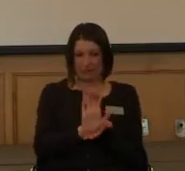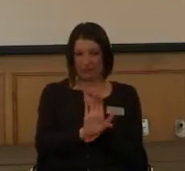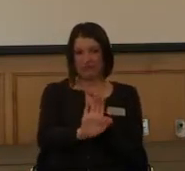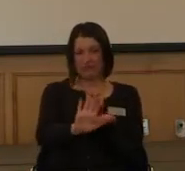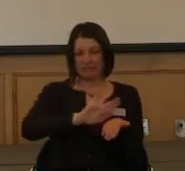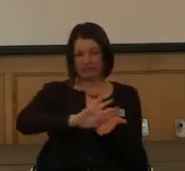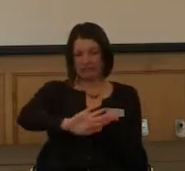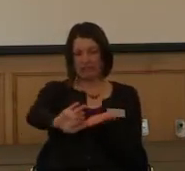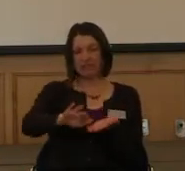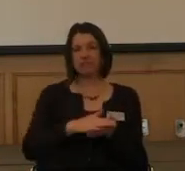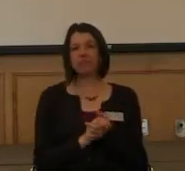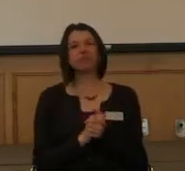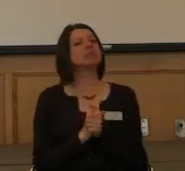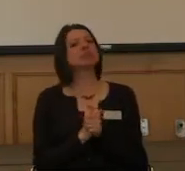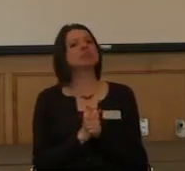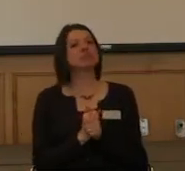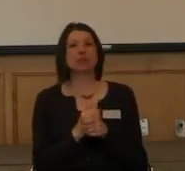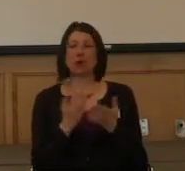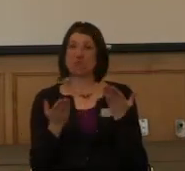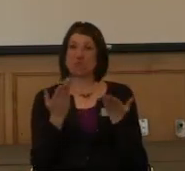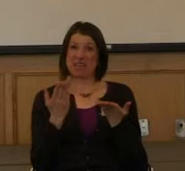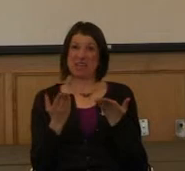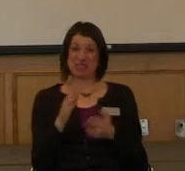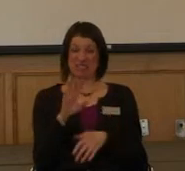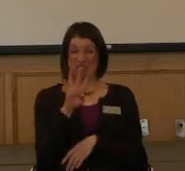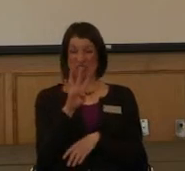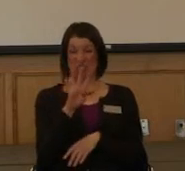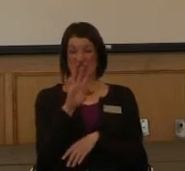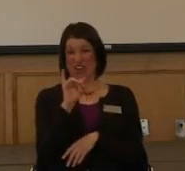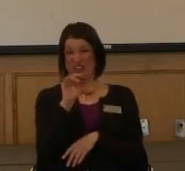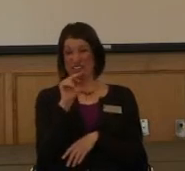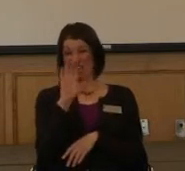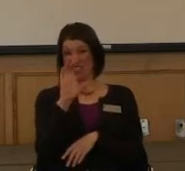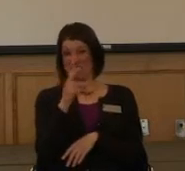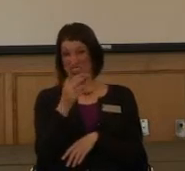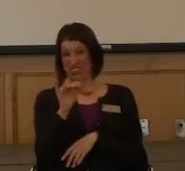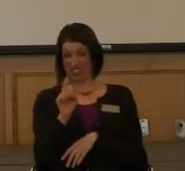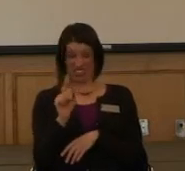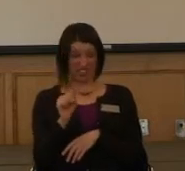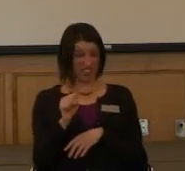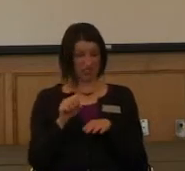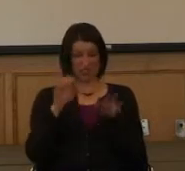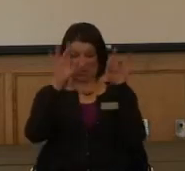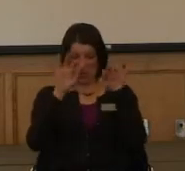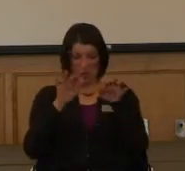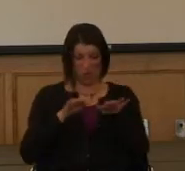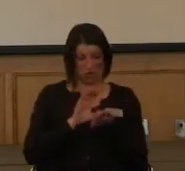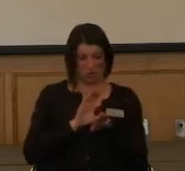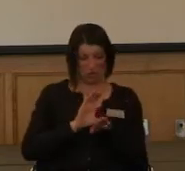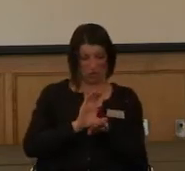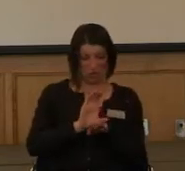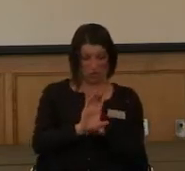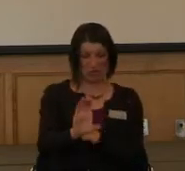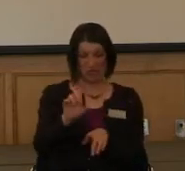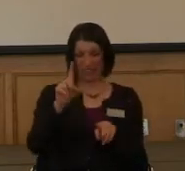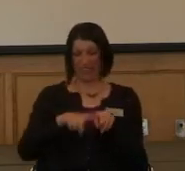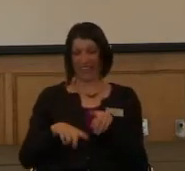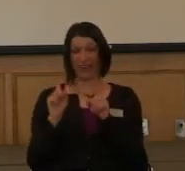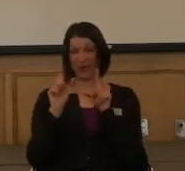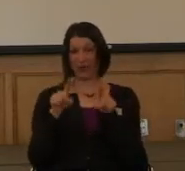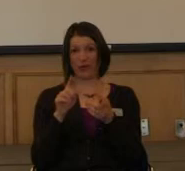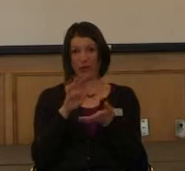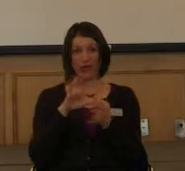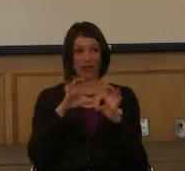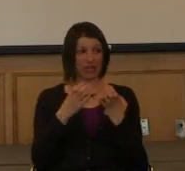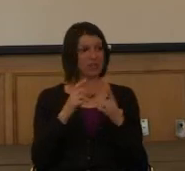days it's like, well, I won't be going to class today. There's still four inches of snow on the sidewalk. you go anywhere? So, don't know if October,